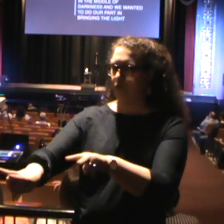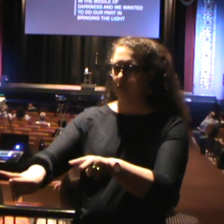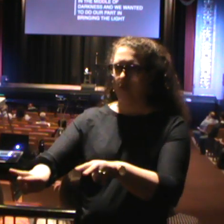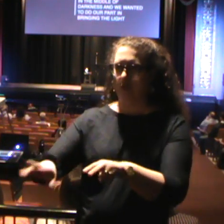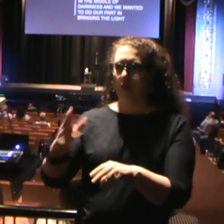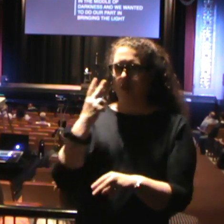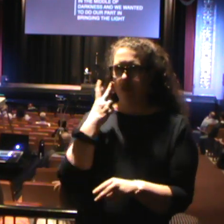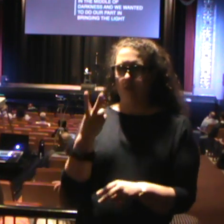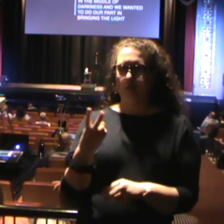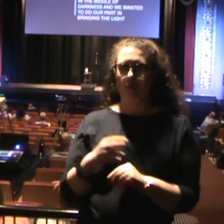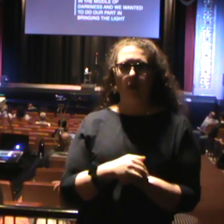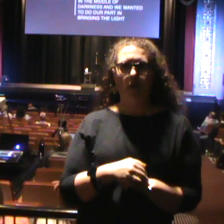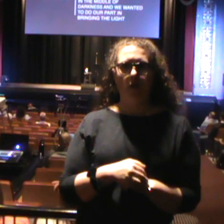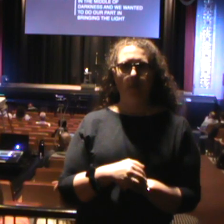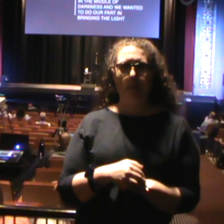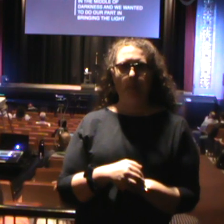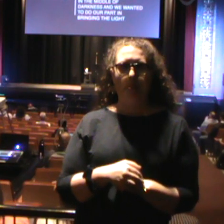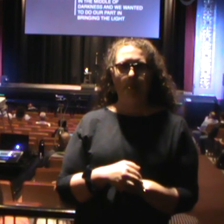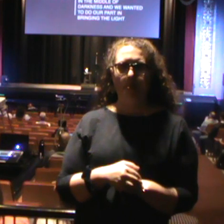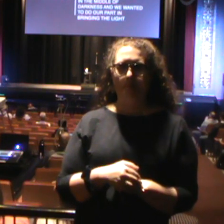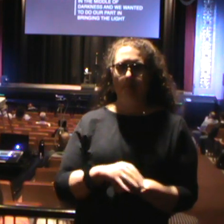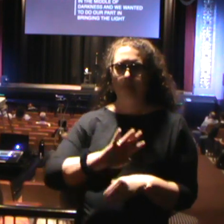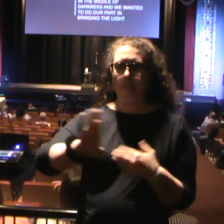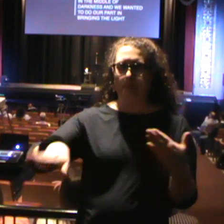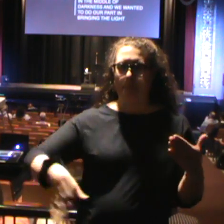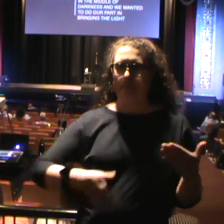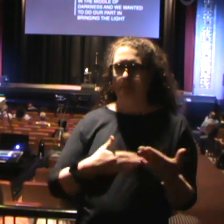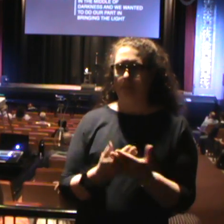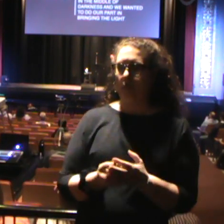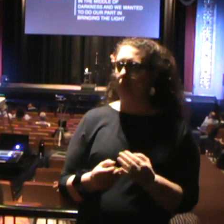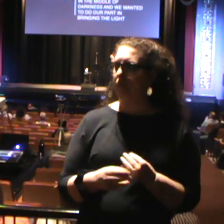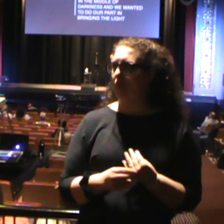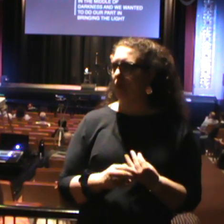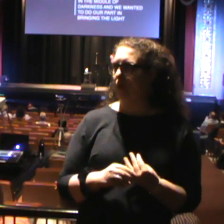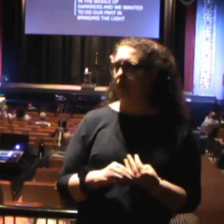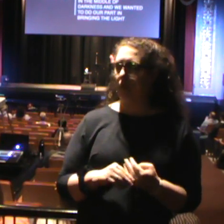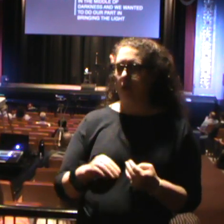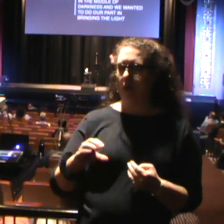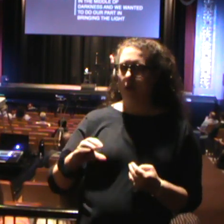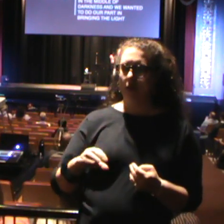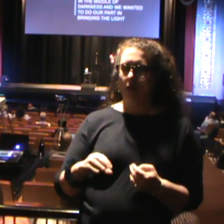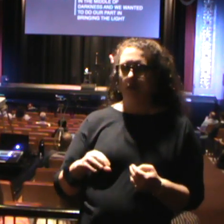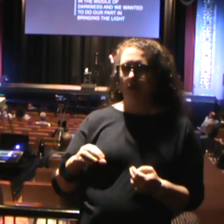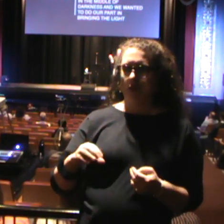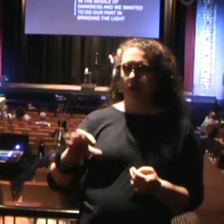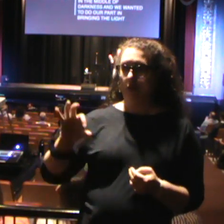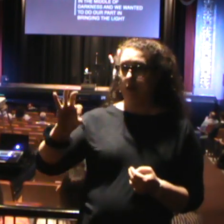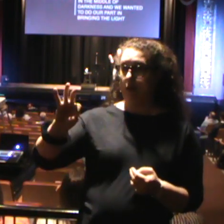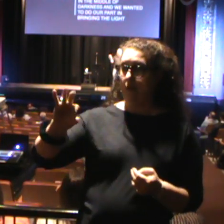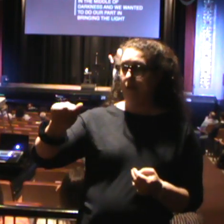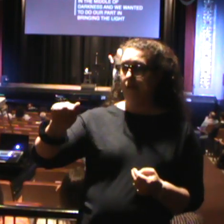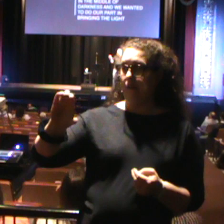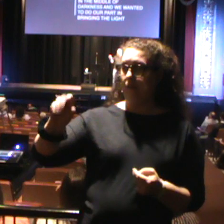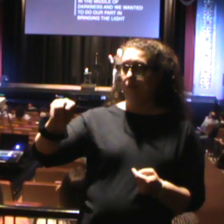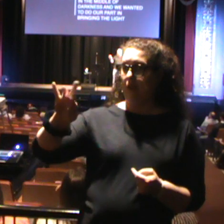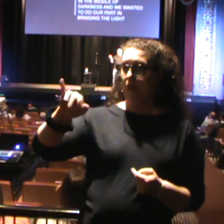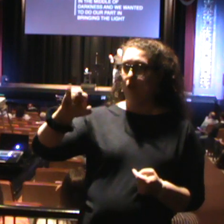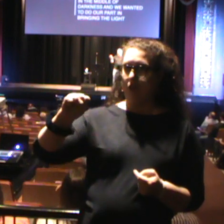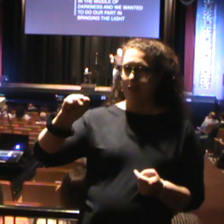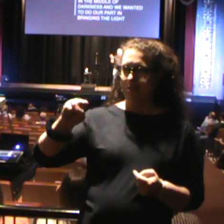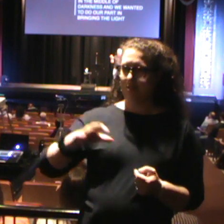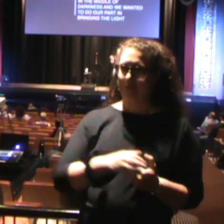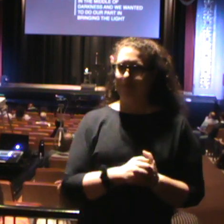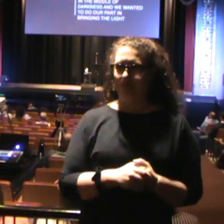And they saw the smoke. Now, we take that for granted, right? That's normal for us now, right? And his wife said, we are going to die here.